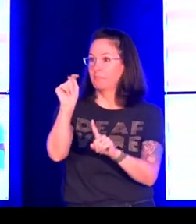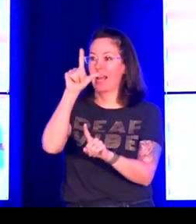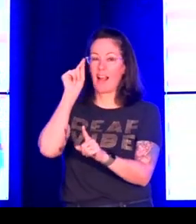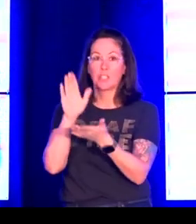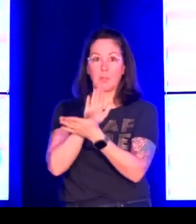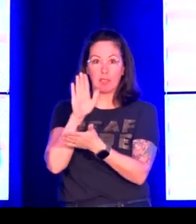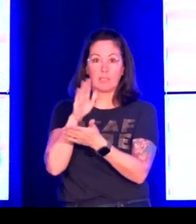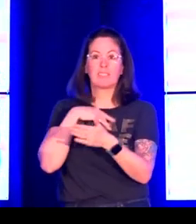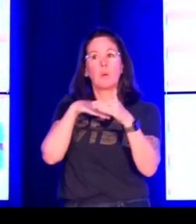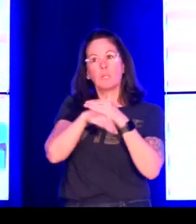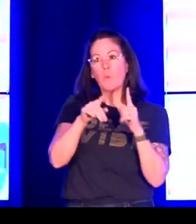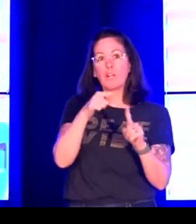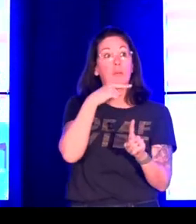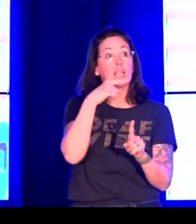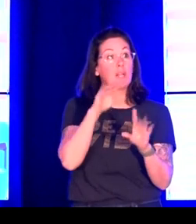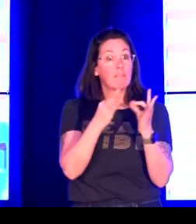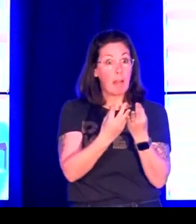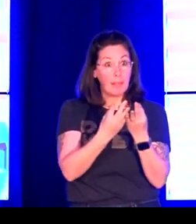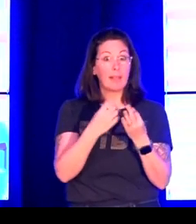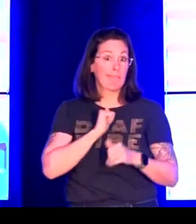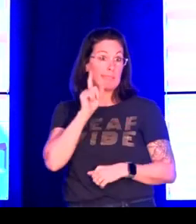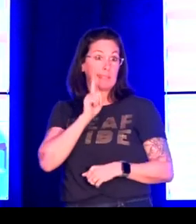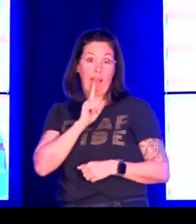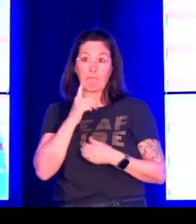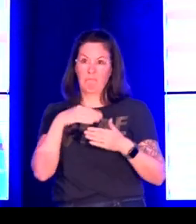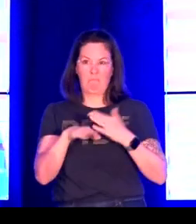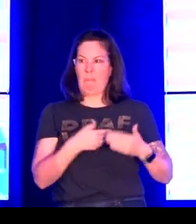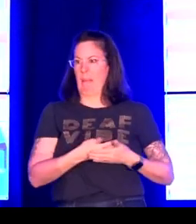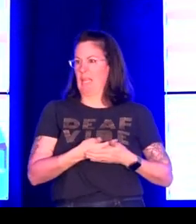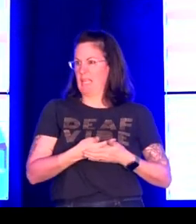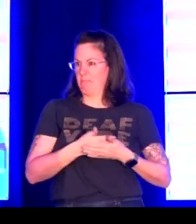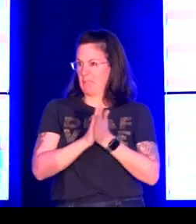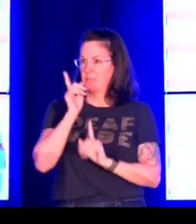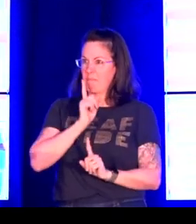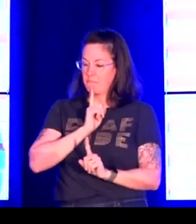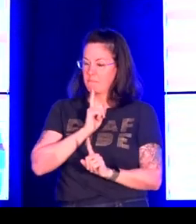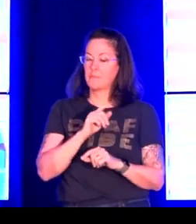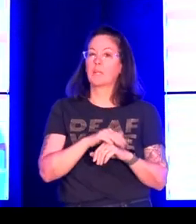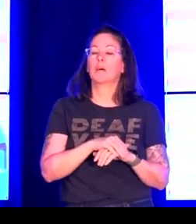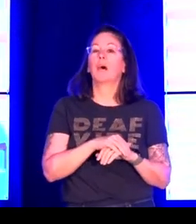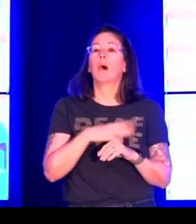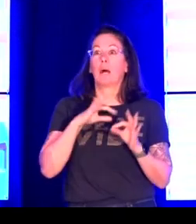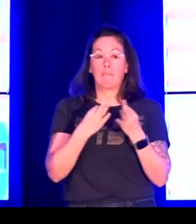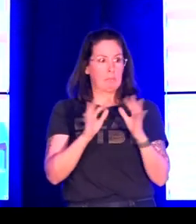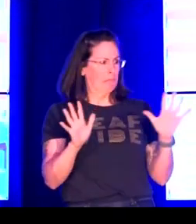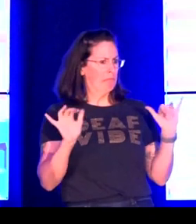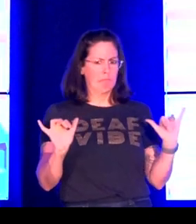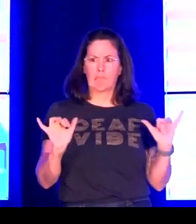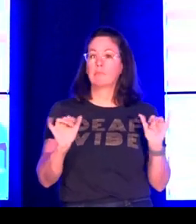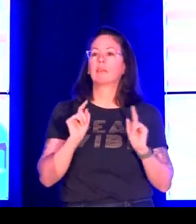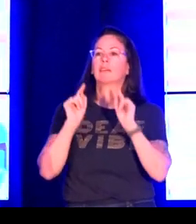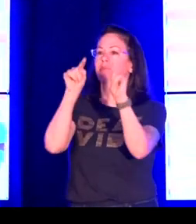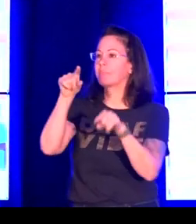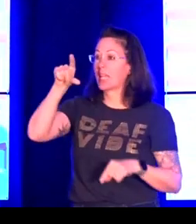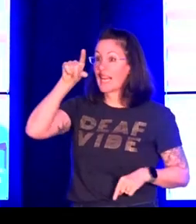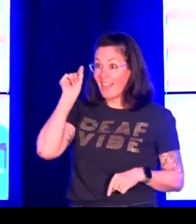This is a picture on the screen of me as a young girl when with my family, we